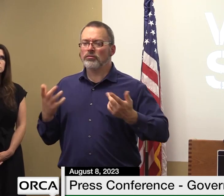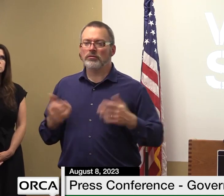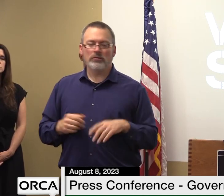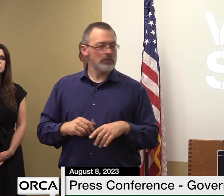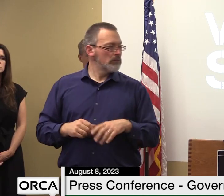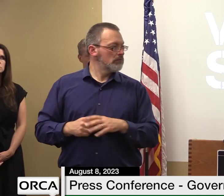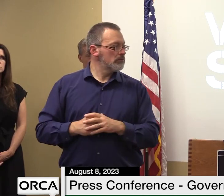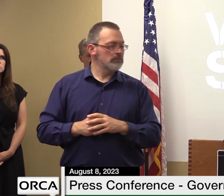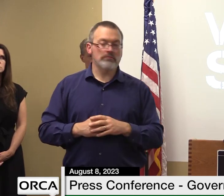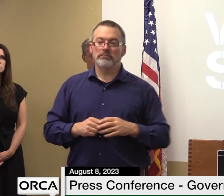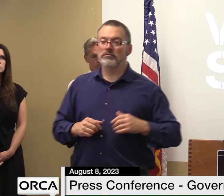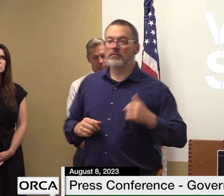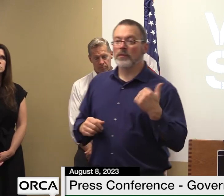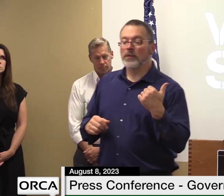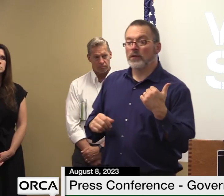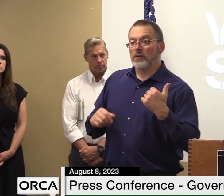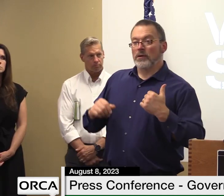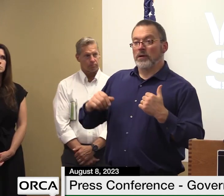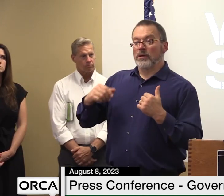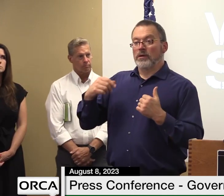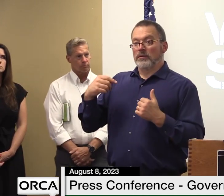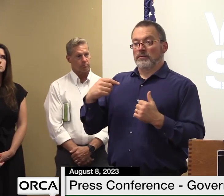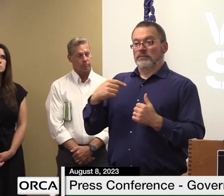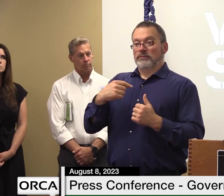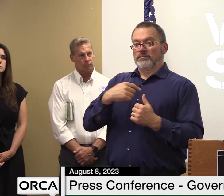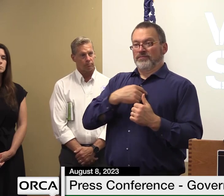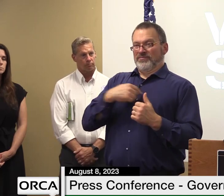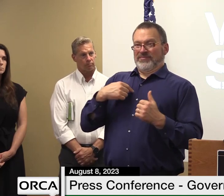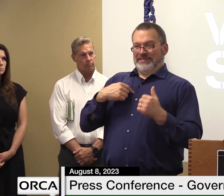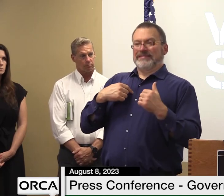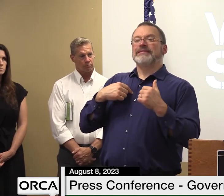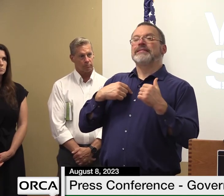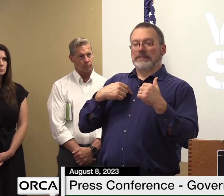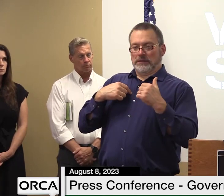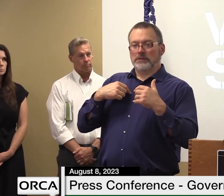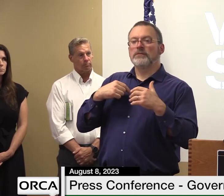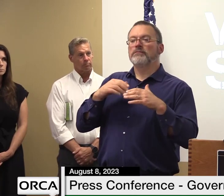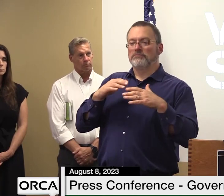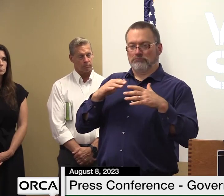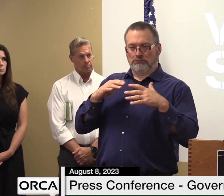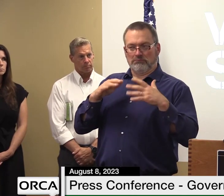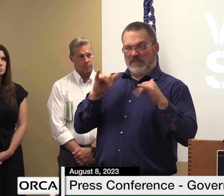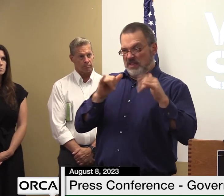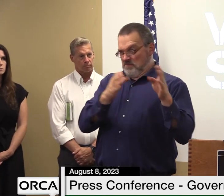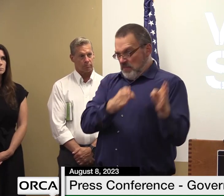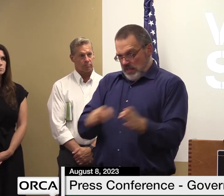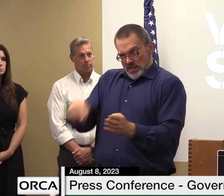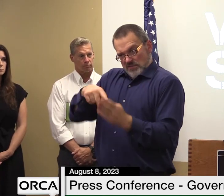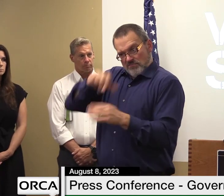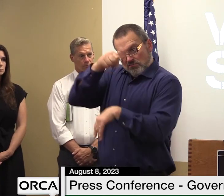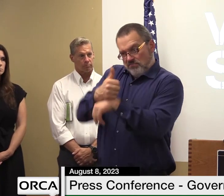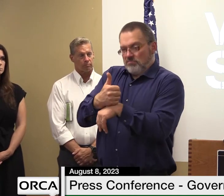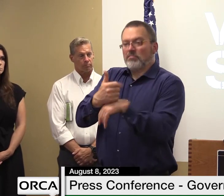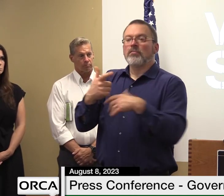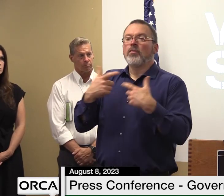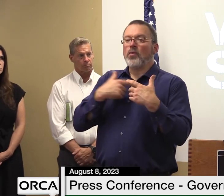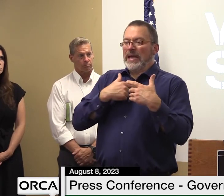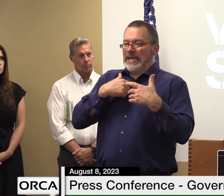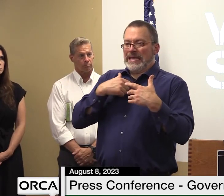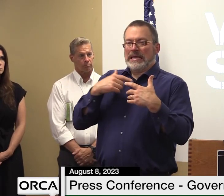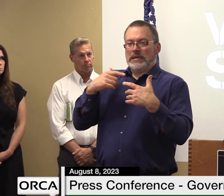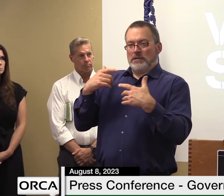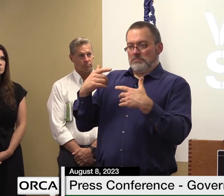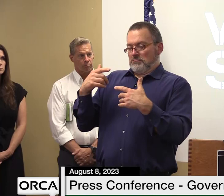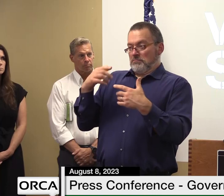well again we are going to continue to move forward with the plans that we already have for the arpa money